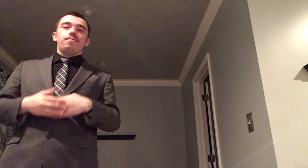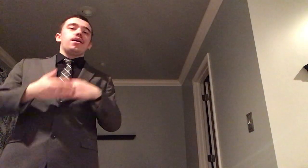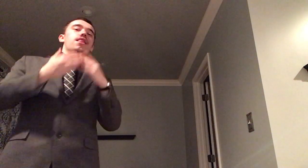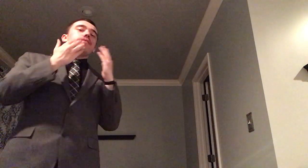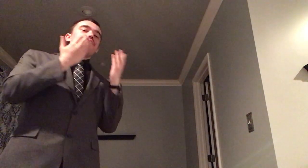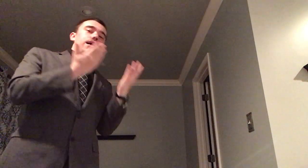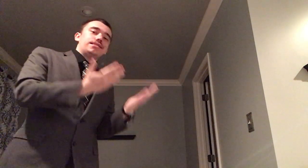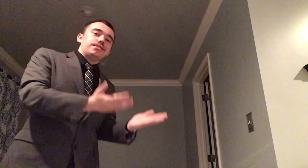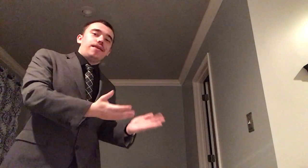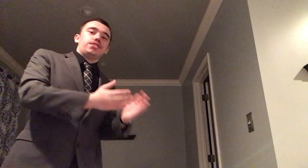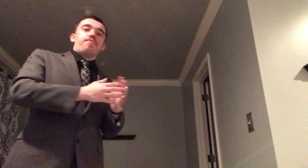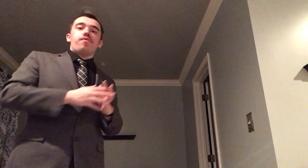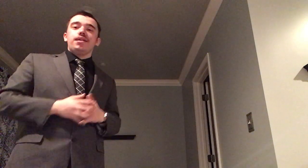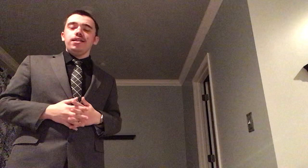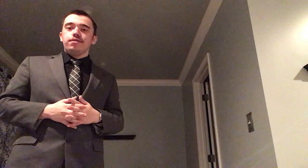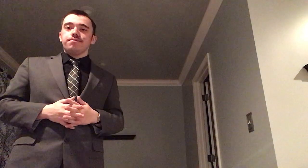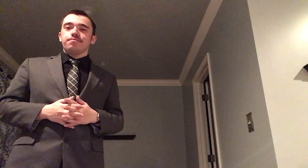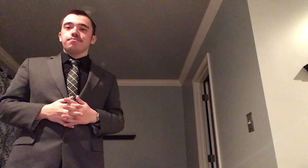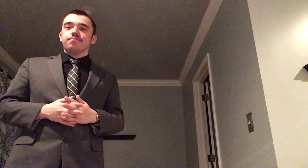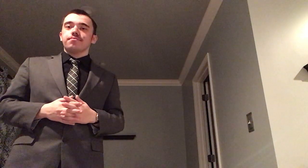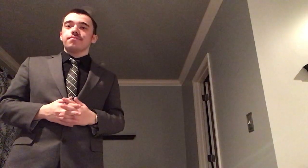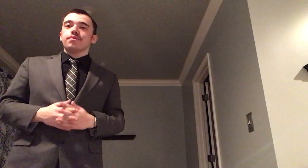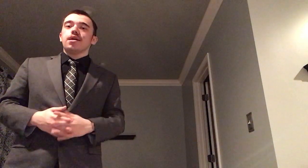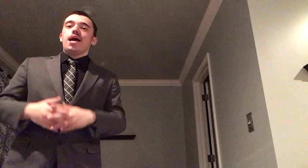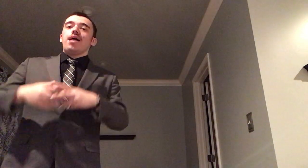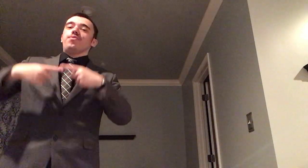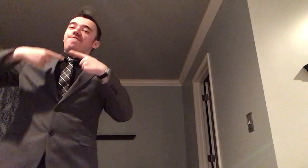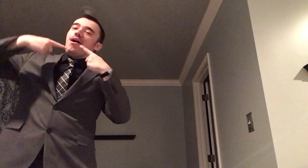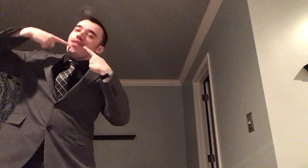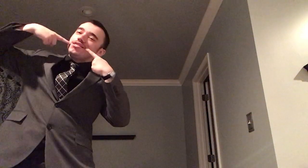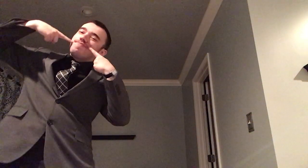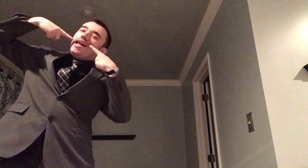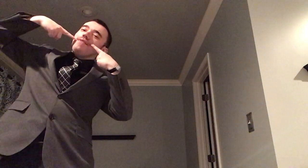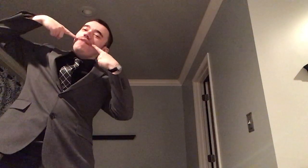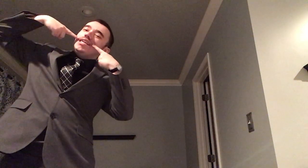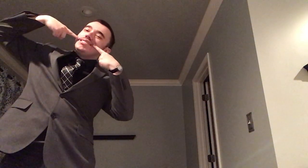that practice makes permanent as we find that smiling face